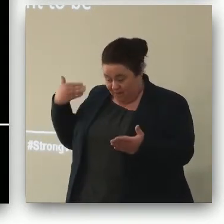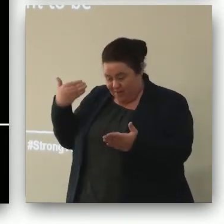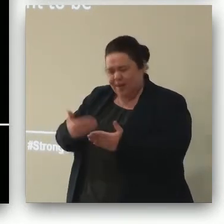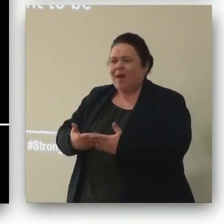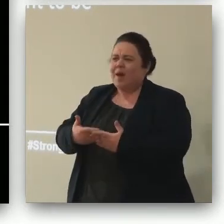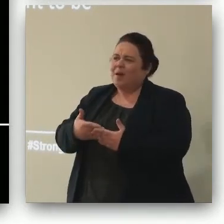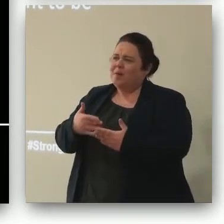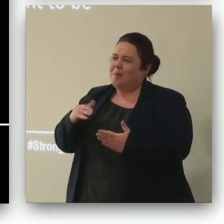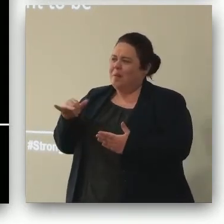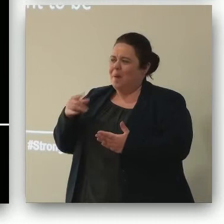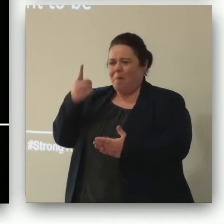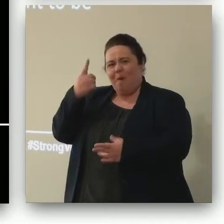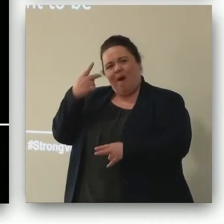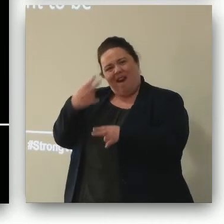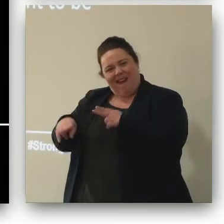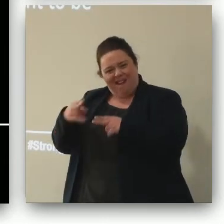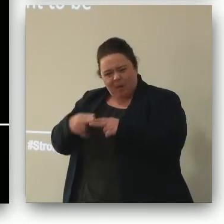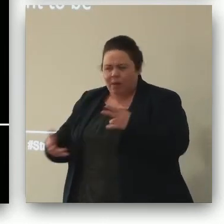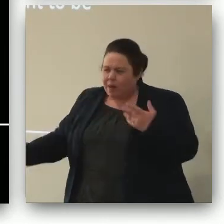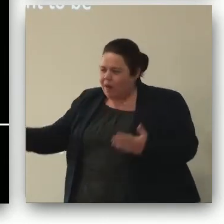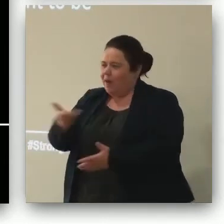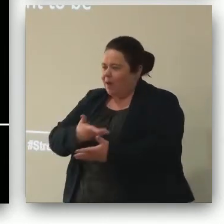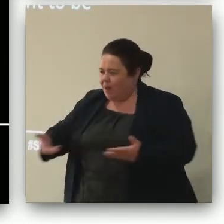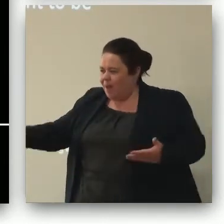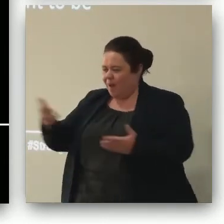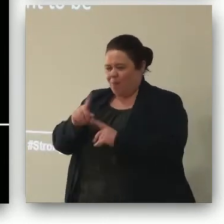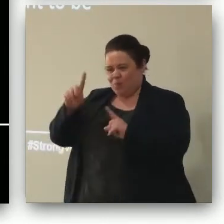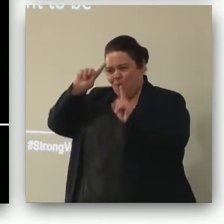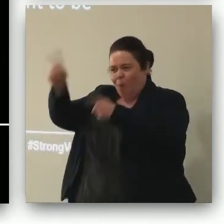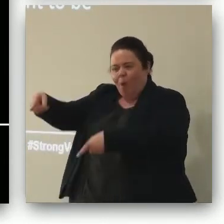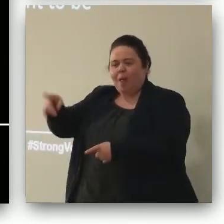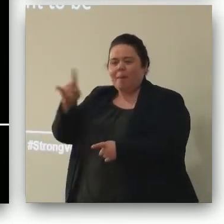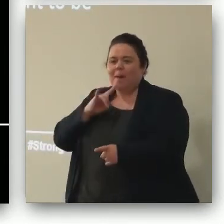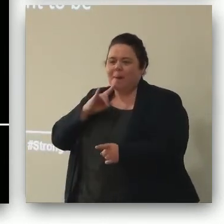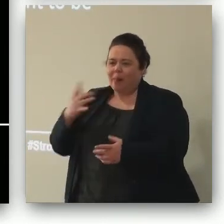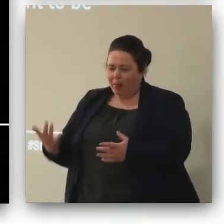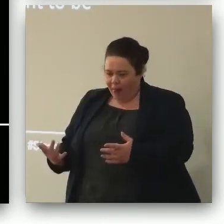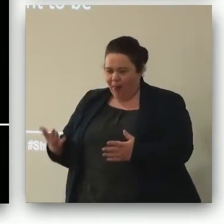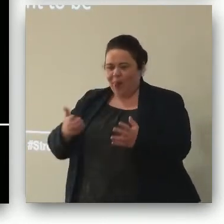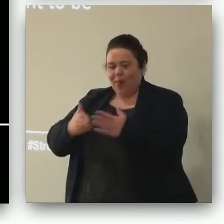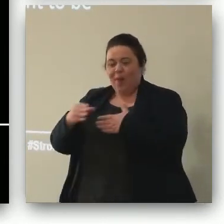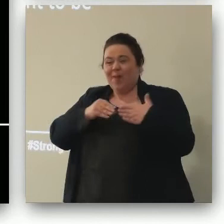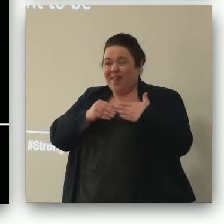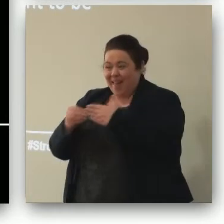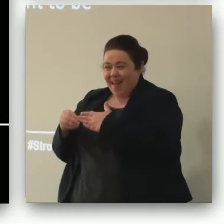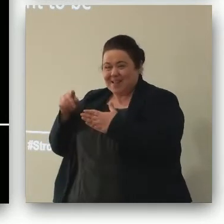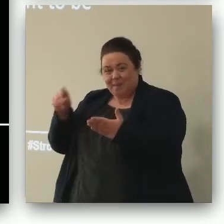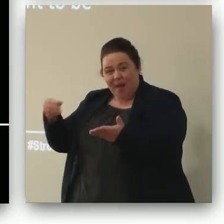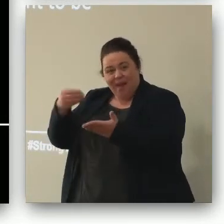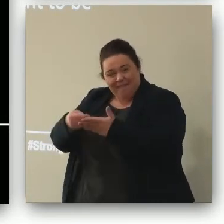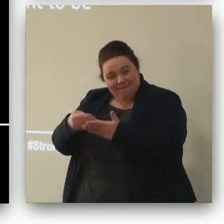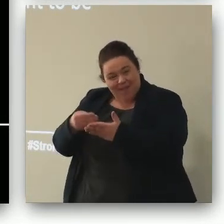we spent probably a whole afternoon talking about what do we call young people because obviously all the way through the guidance for this funding part we